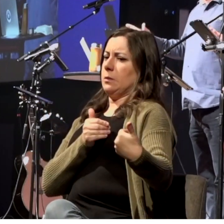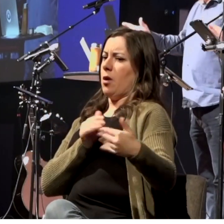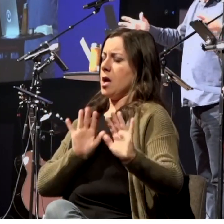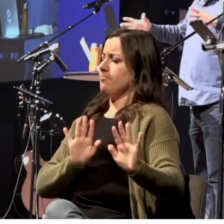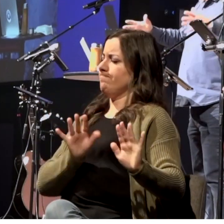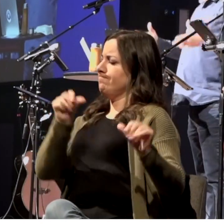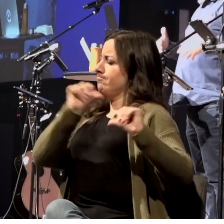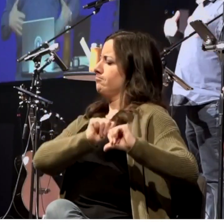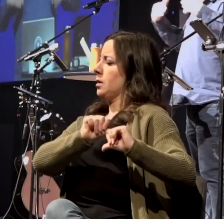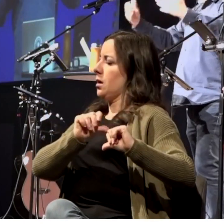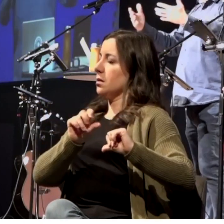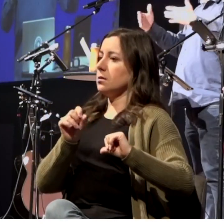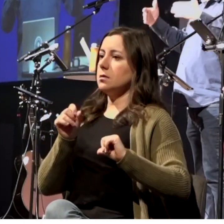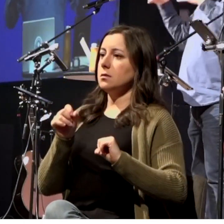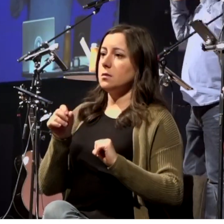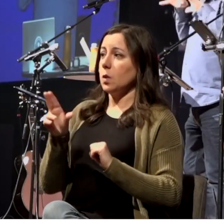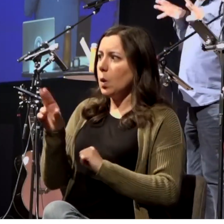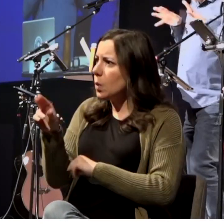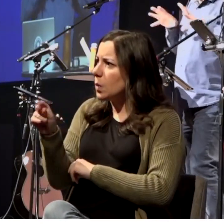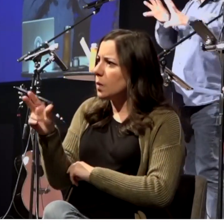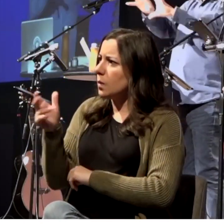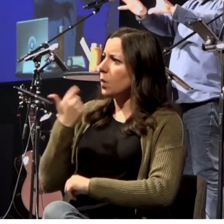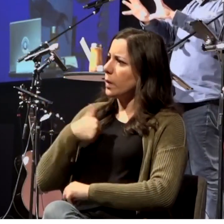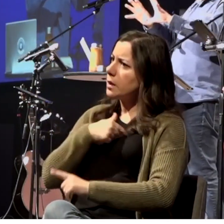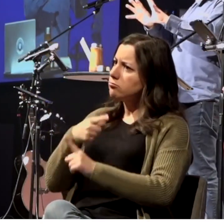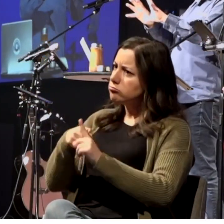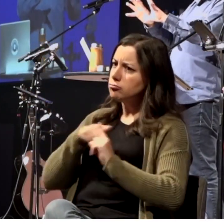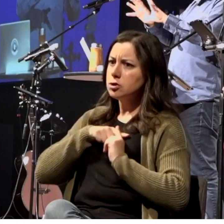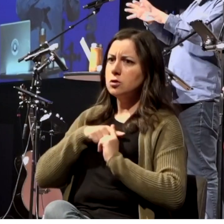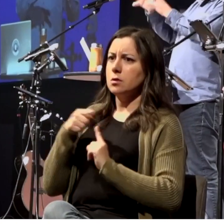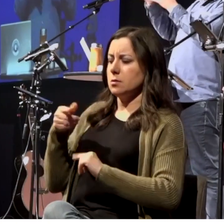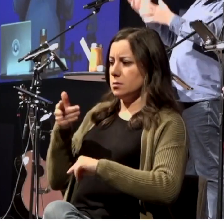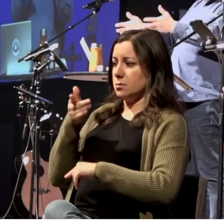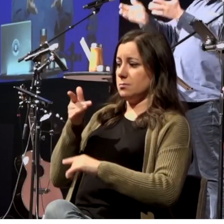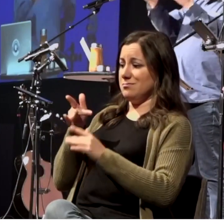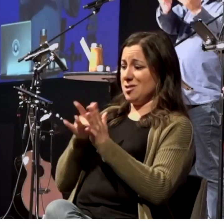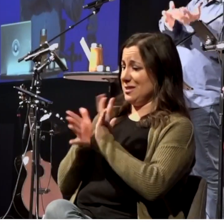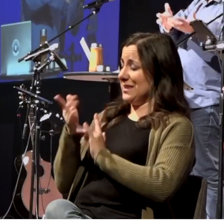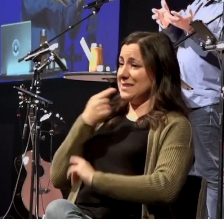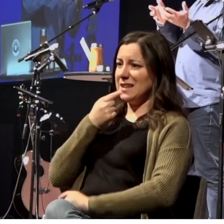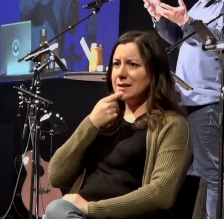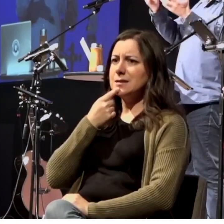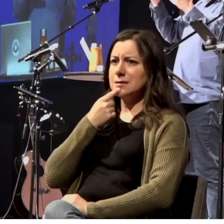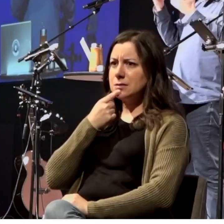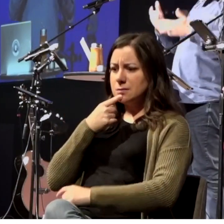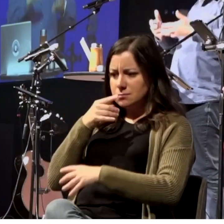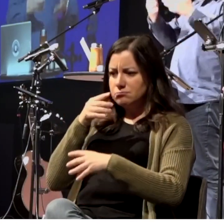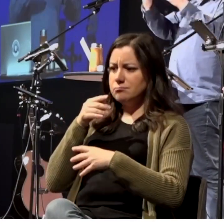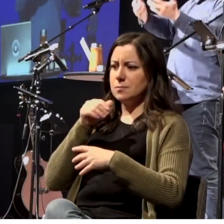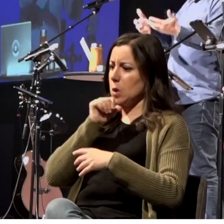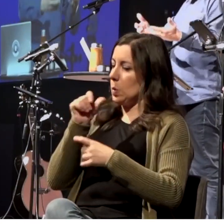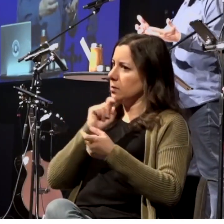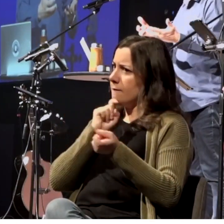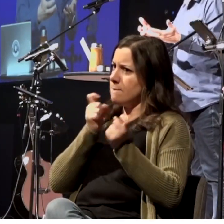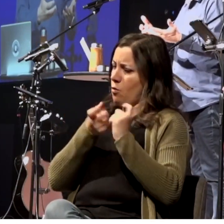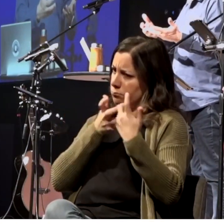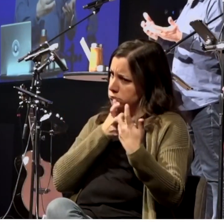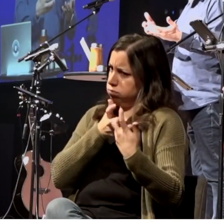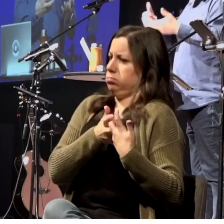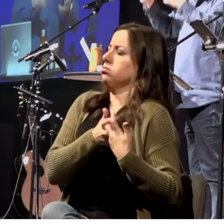No, that's not what we're called to do. We're called to infiltrate the world. Not to become like the world. Not to conform to the world. We're